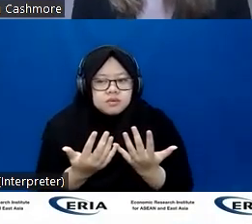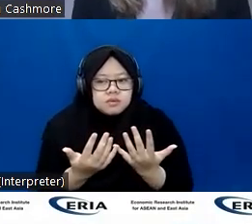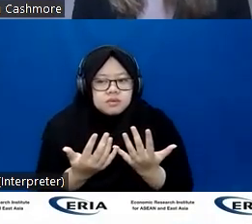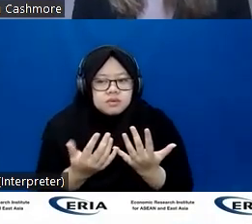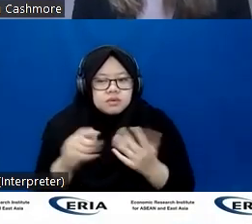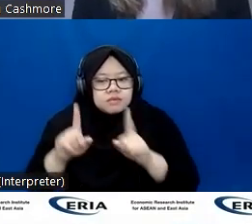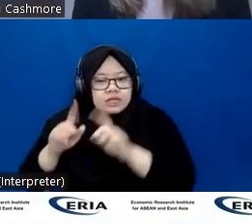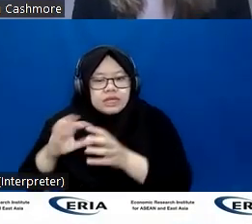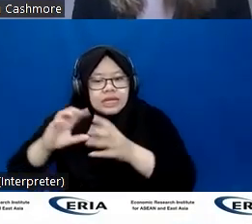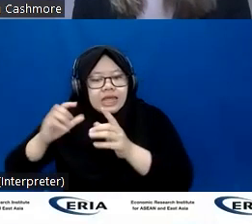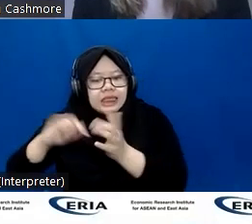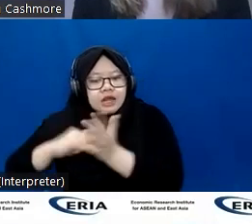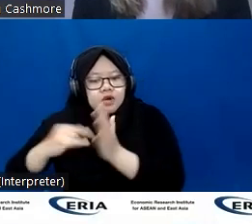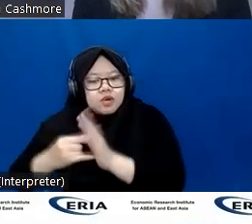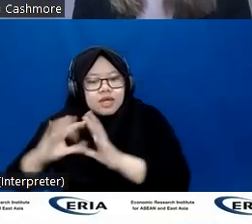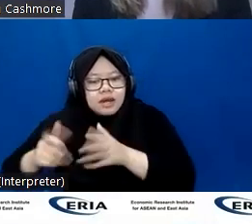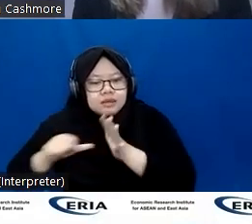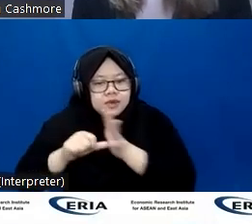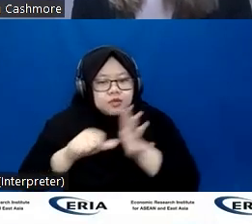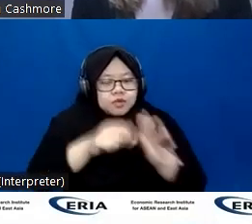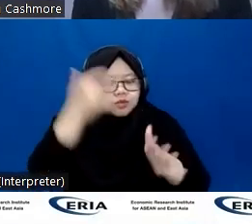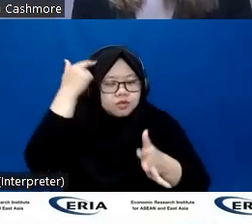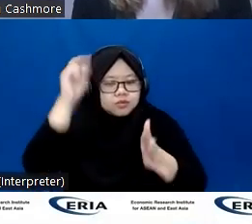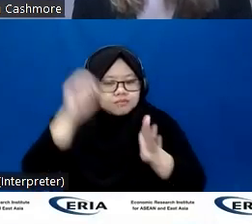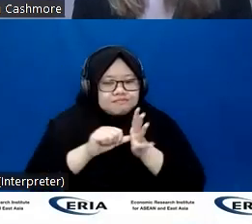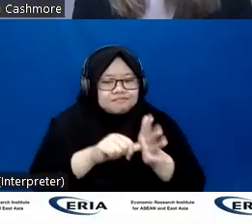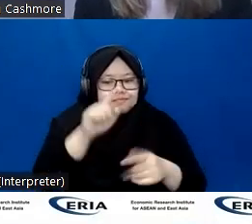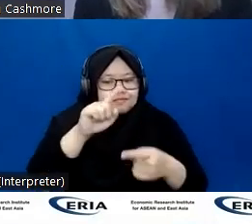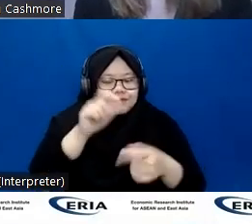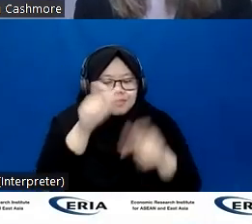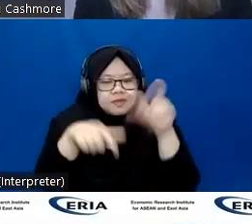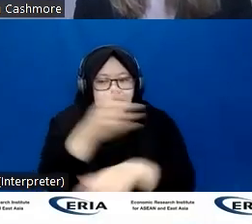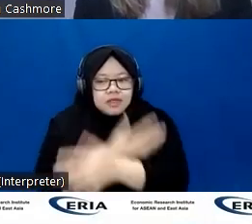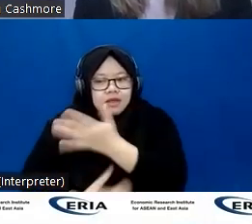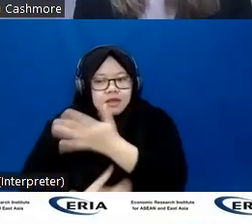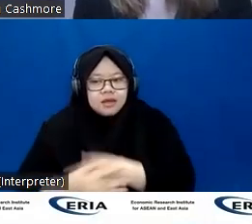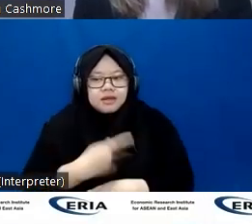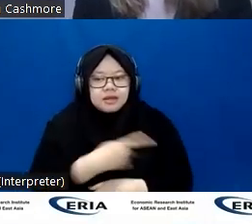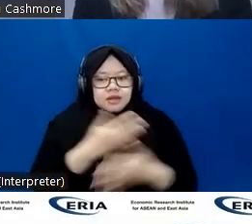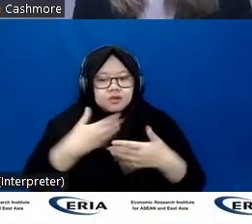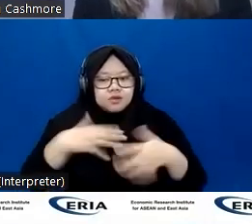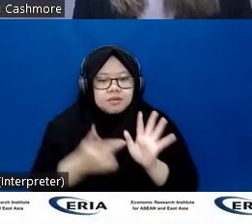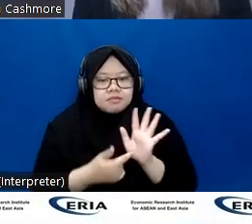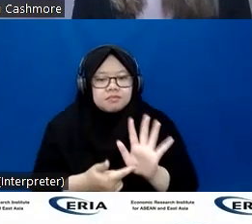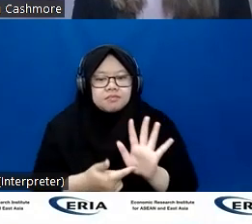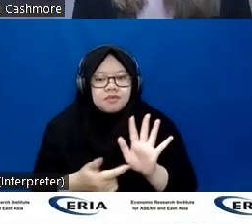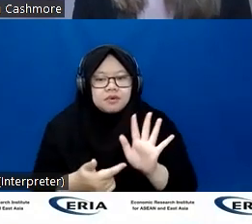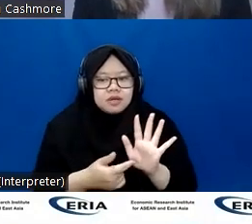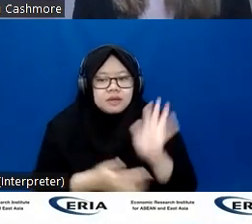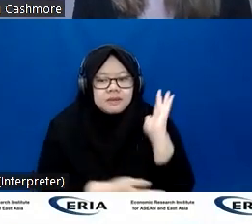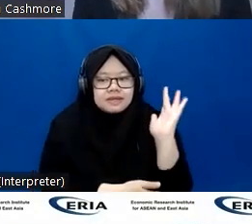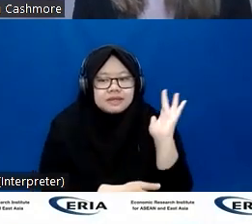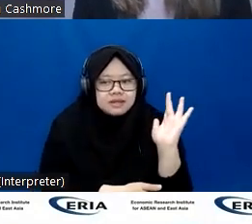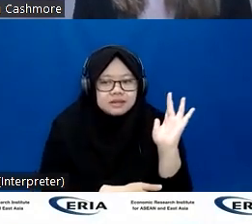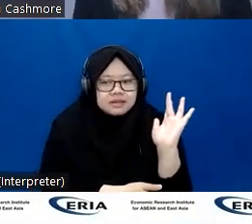as speech to text or speech recognition software. We have highlighted in this presentation, but there's